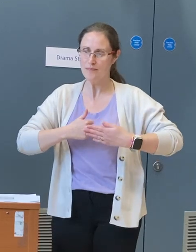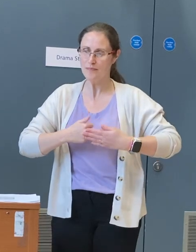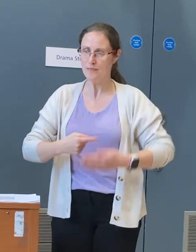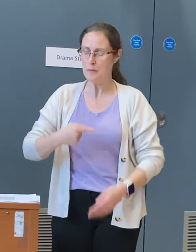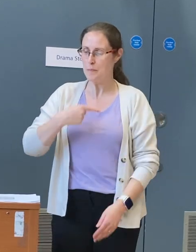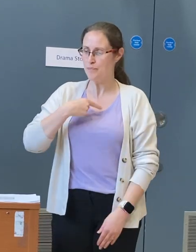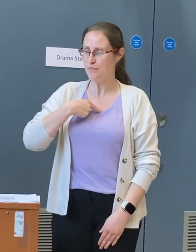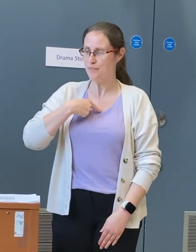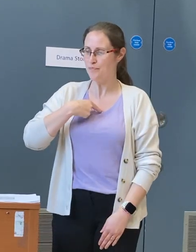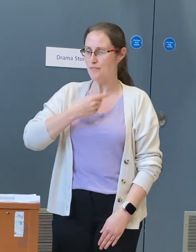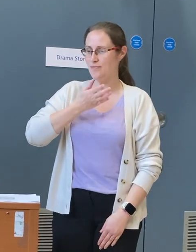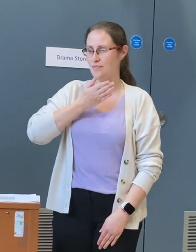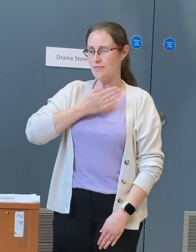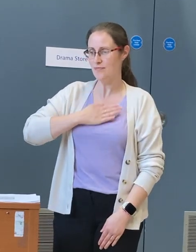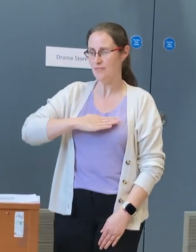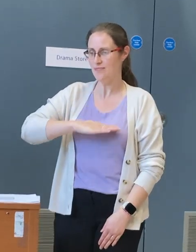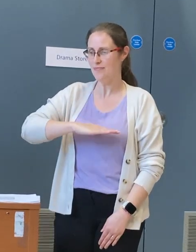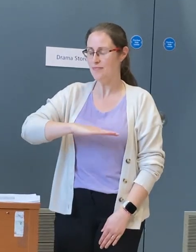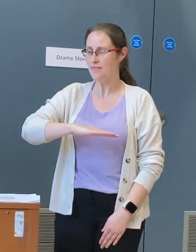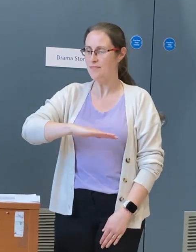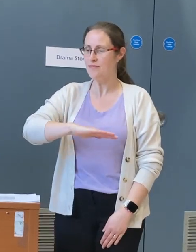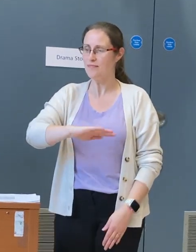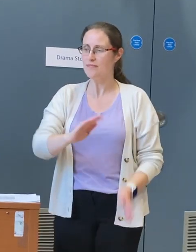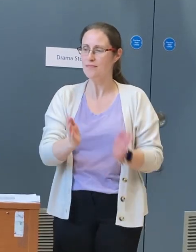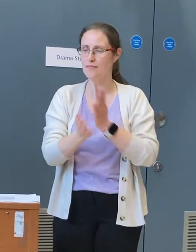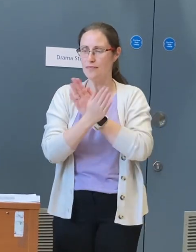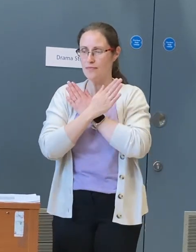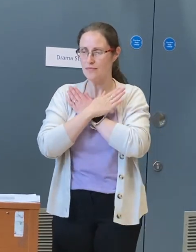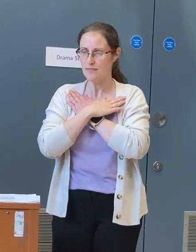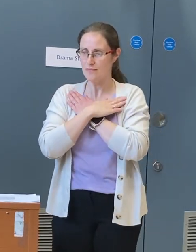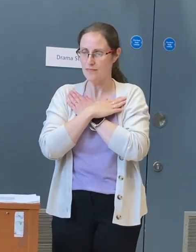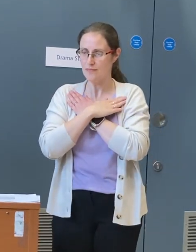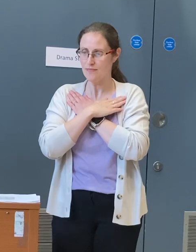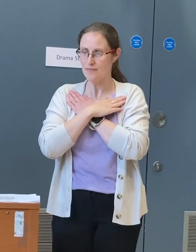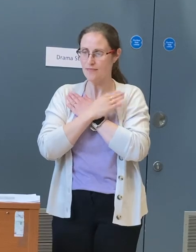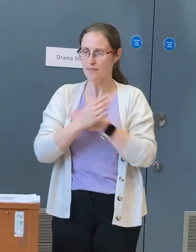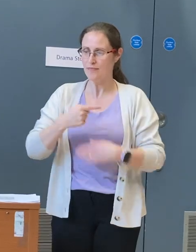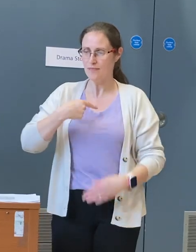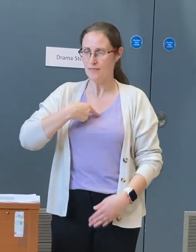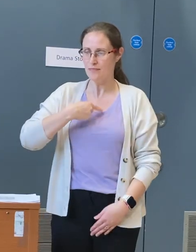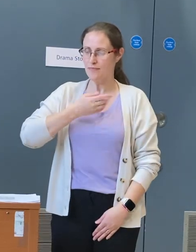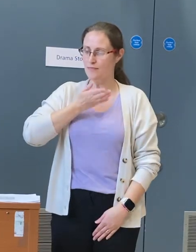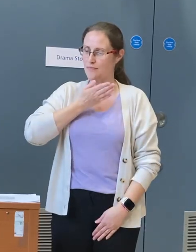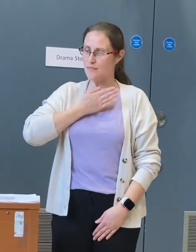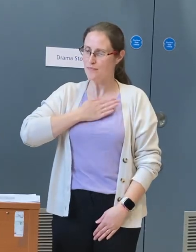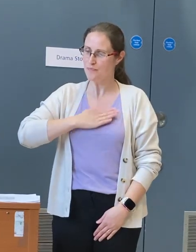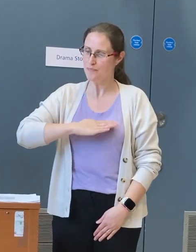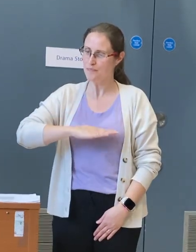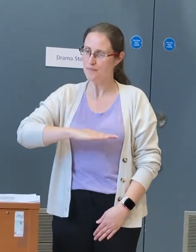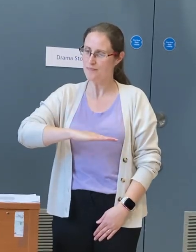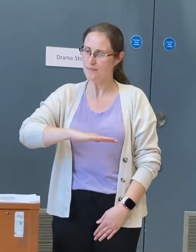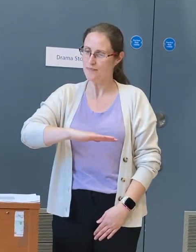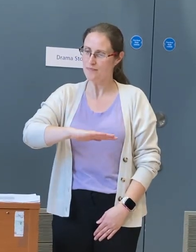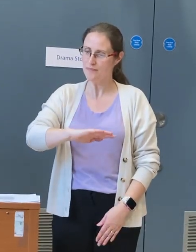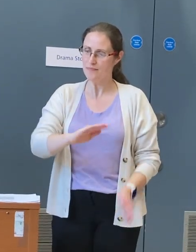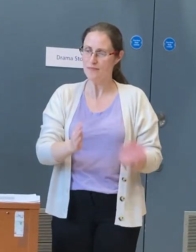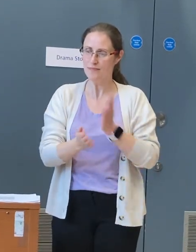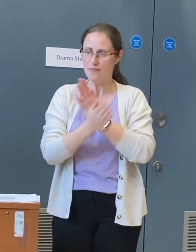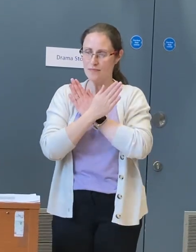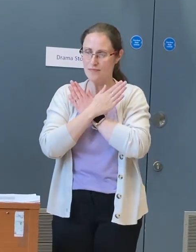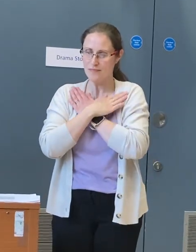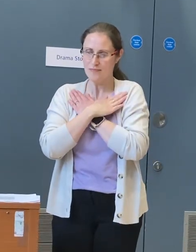long, I would do anything for love, I would do anything